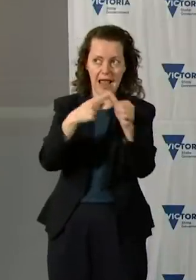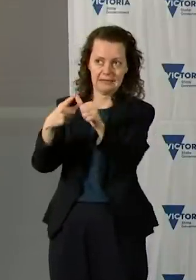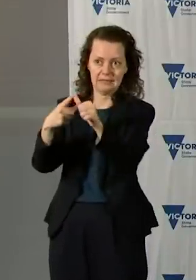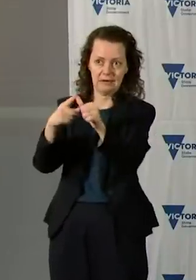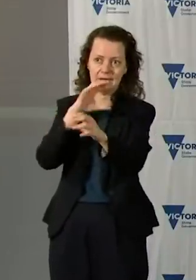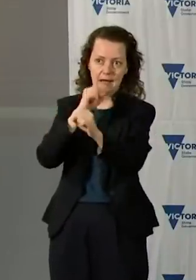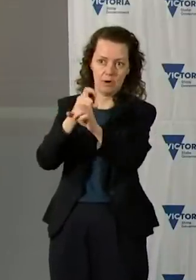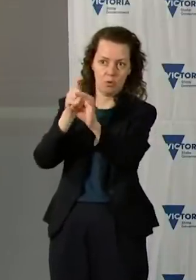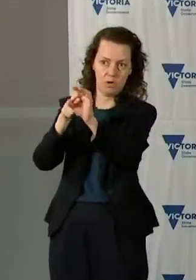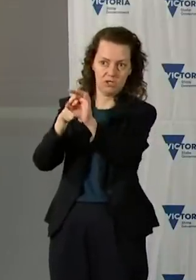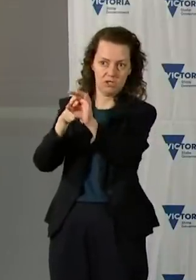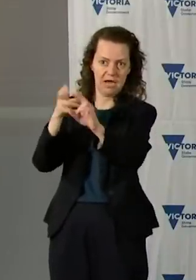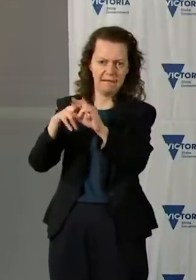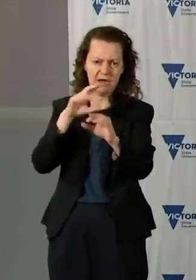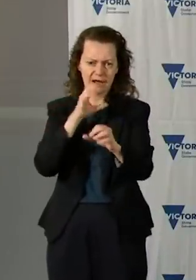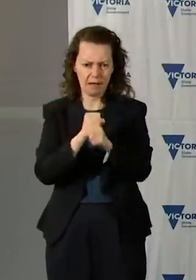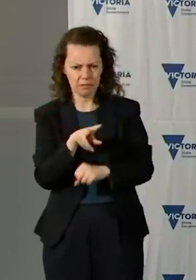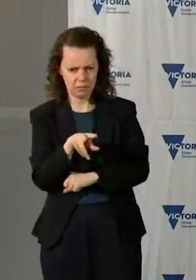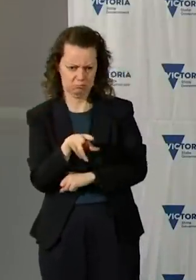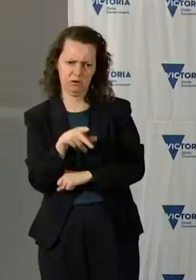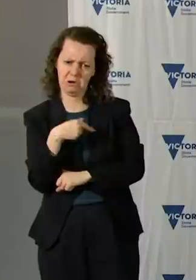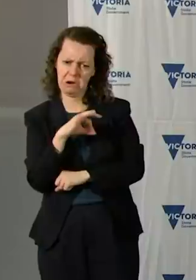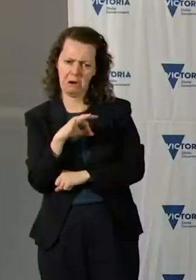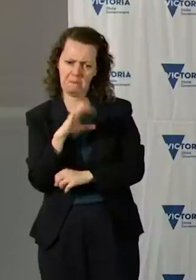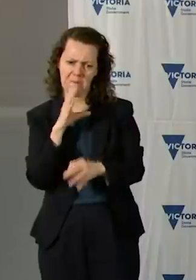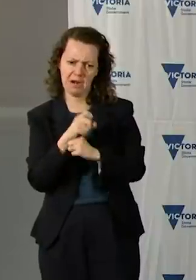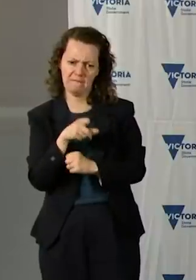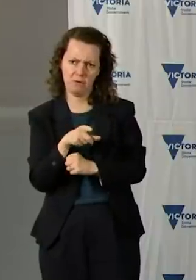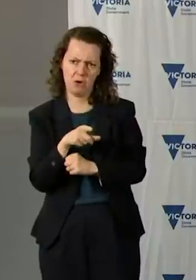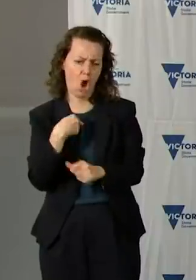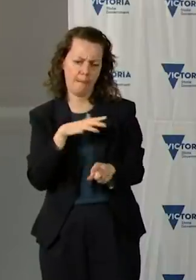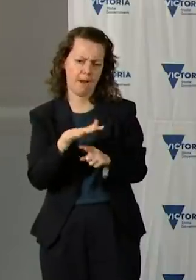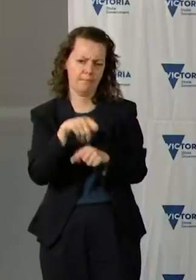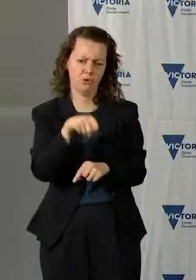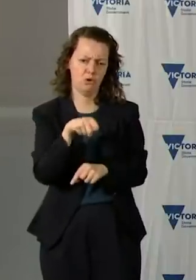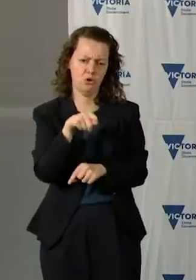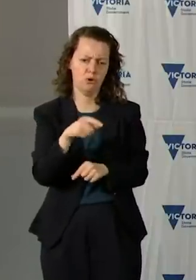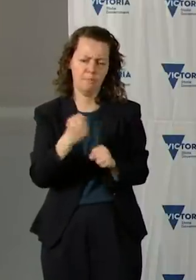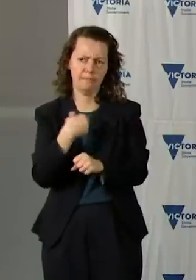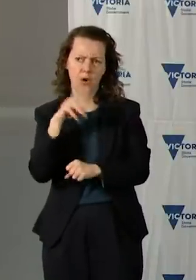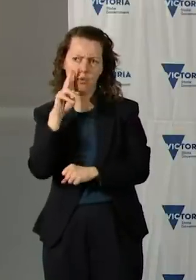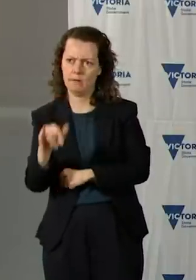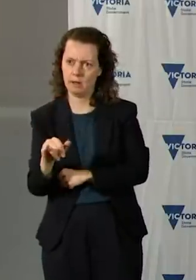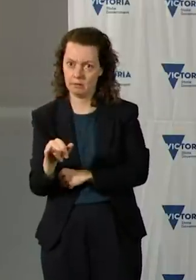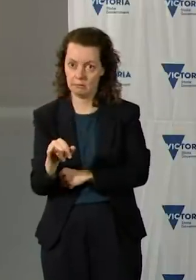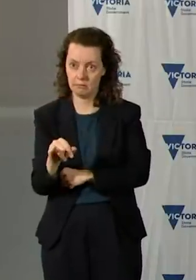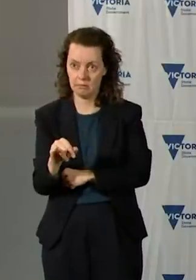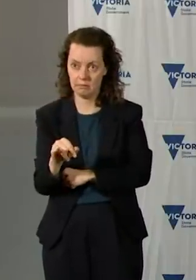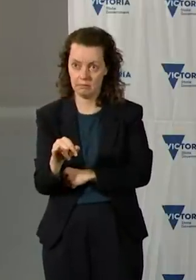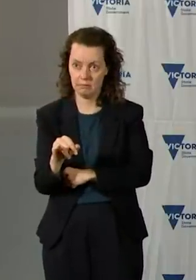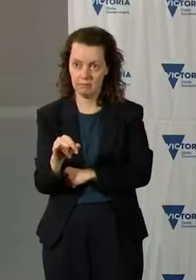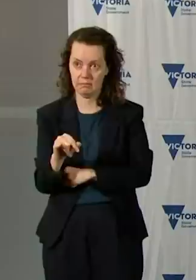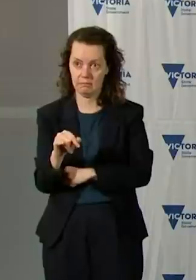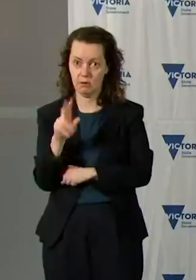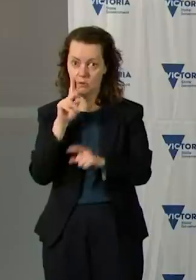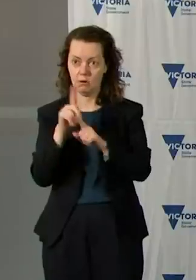constructively engage with them. Seek a solution. Don't seek to blame people for doing their job. If we all did our job, we